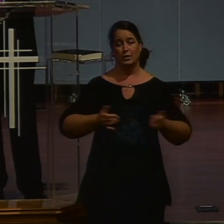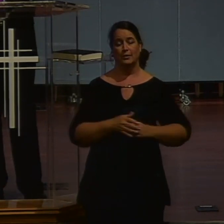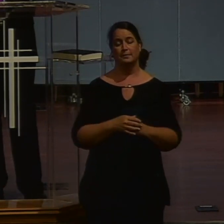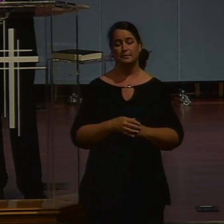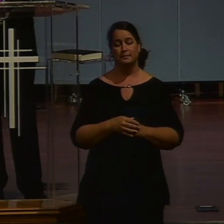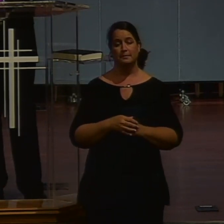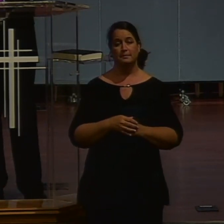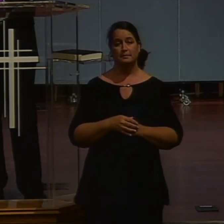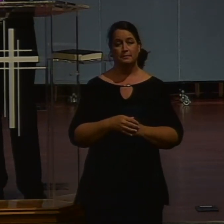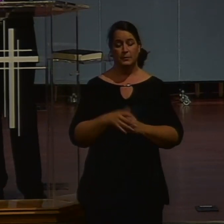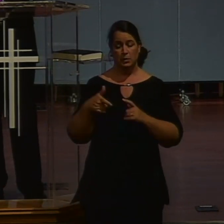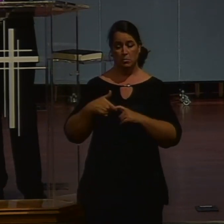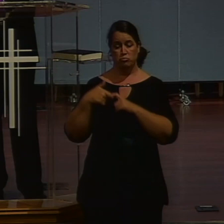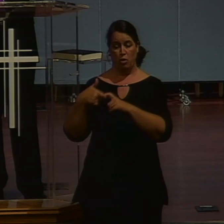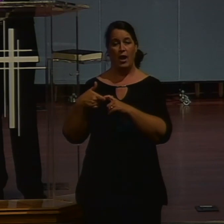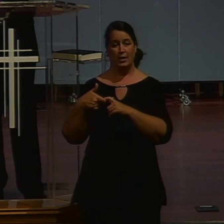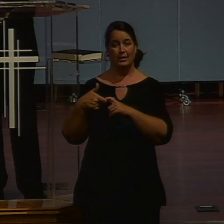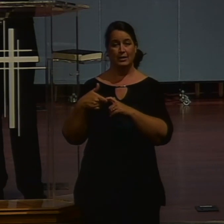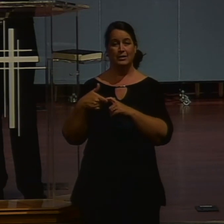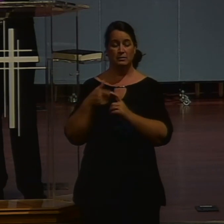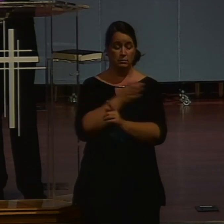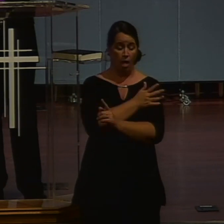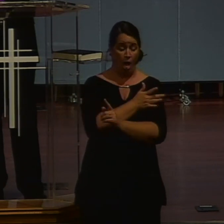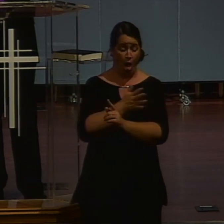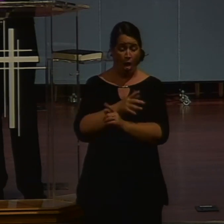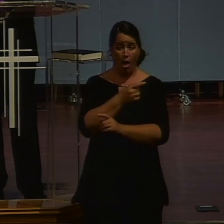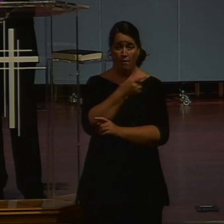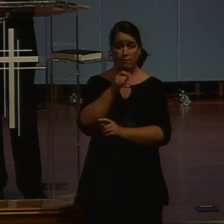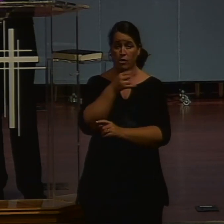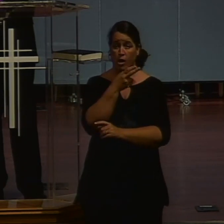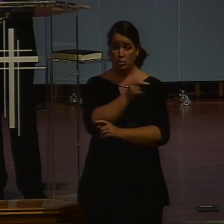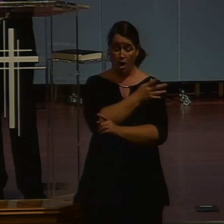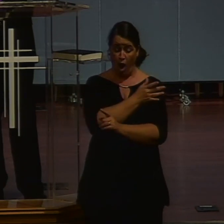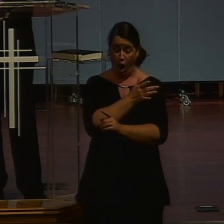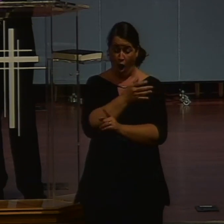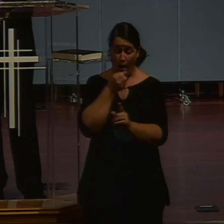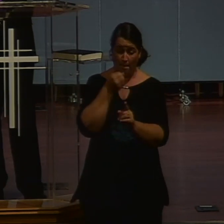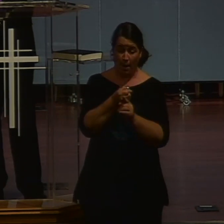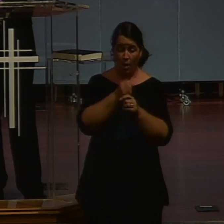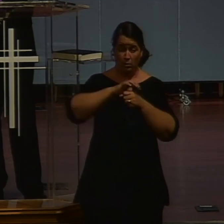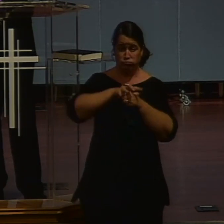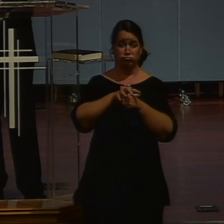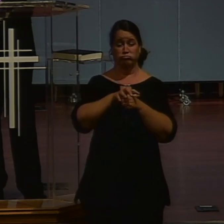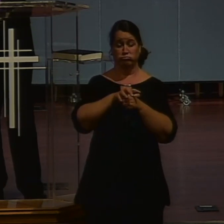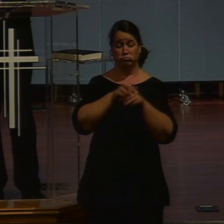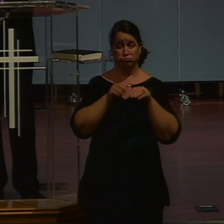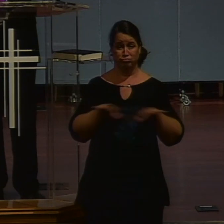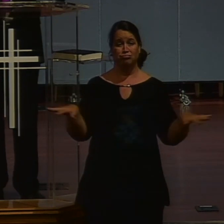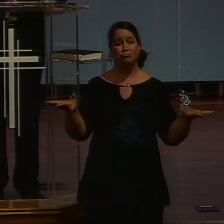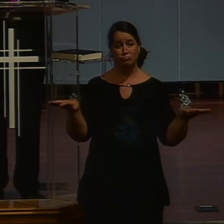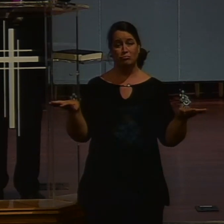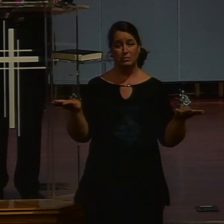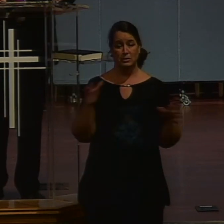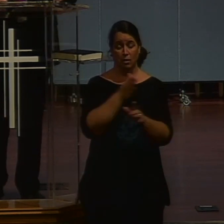break from our break. What do you mean, Pastor? We had been journeying through 1 John when the pandemic struck us. We took a break.